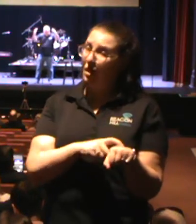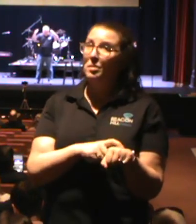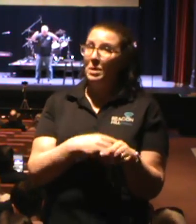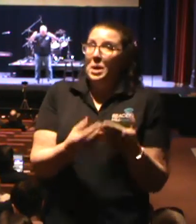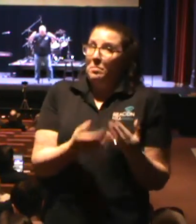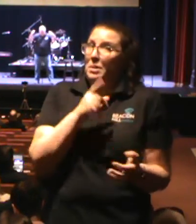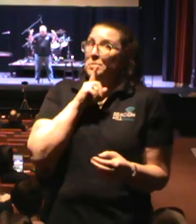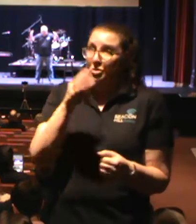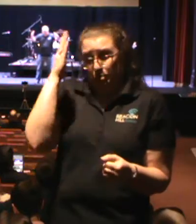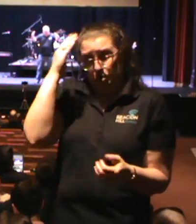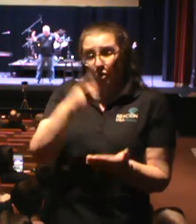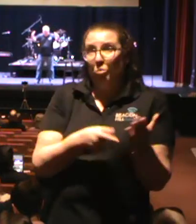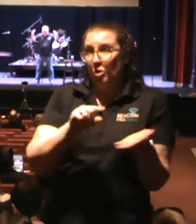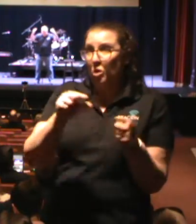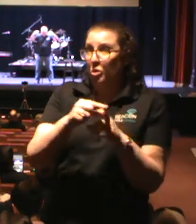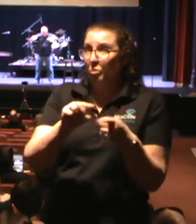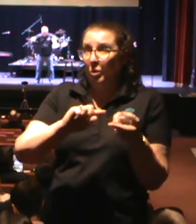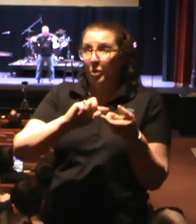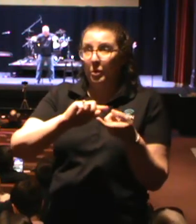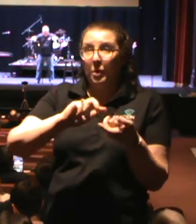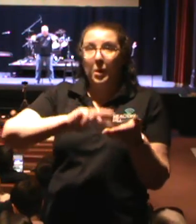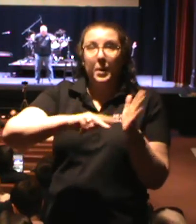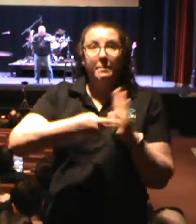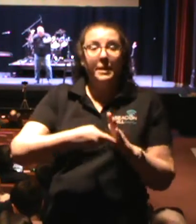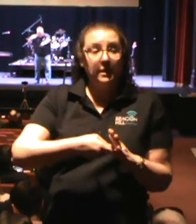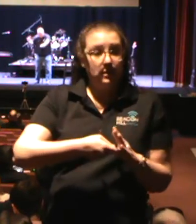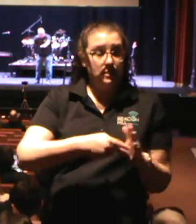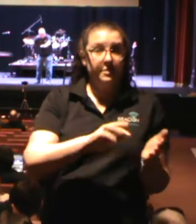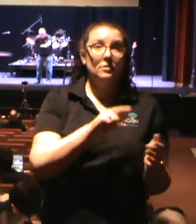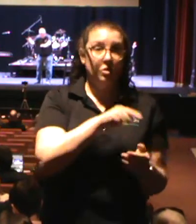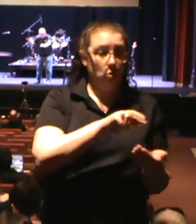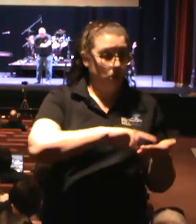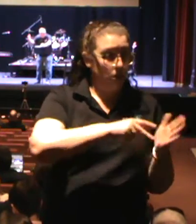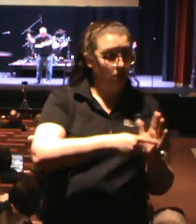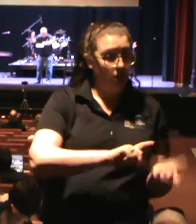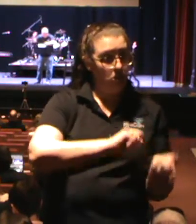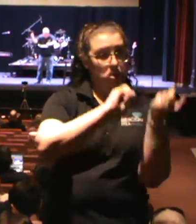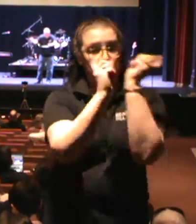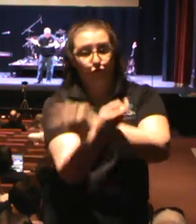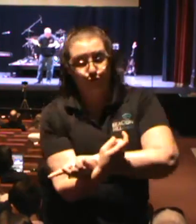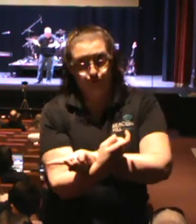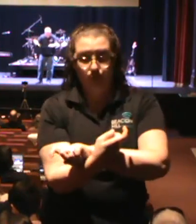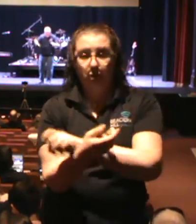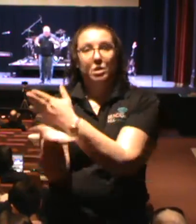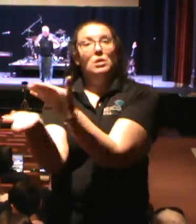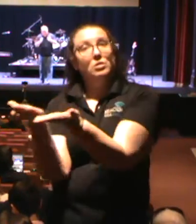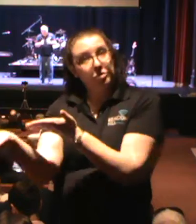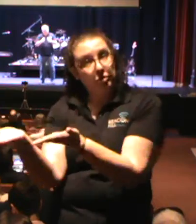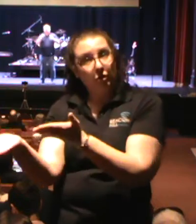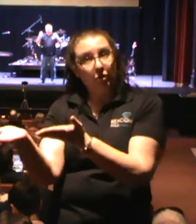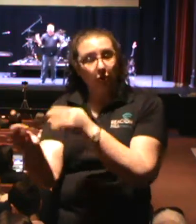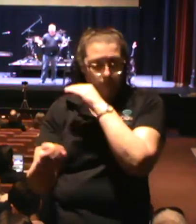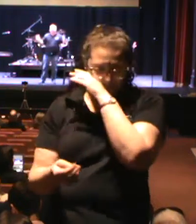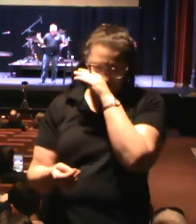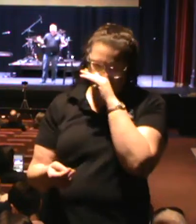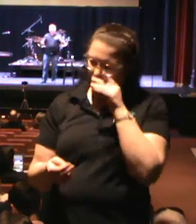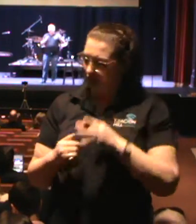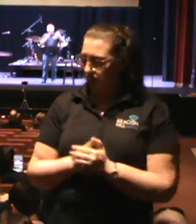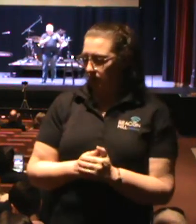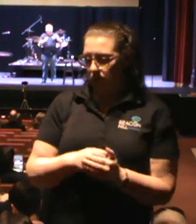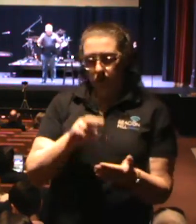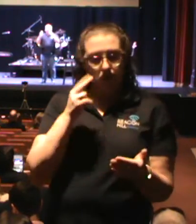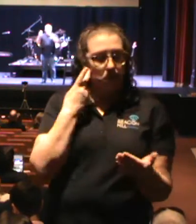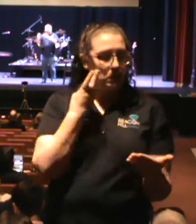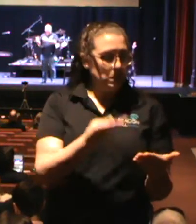And so it means translated to serve. While the original meaning meant to wait on tables, you can see through studying the